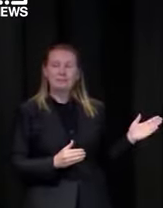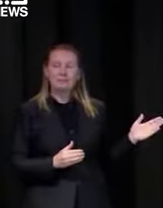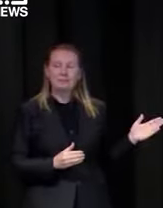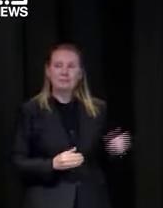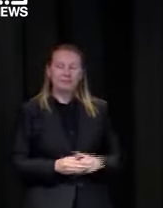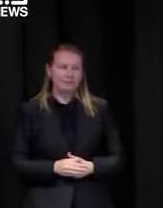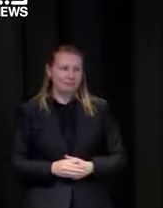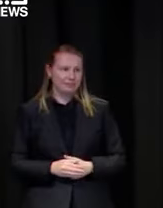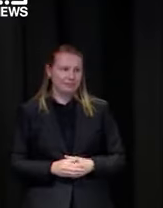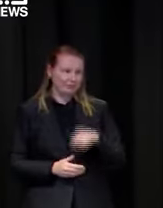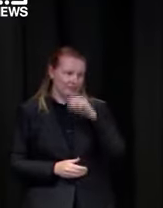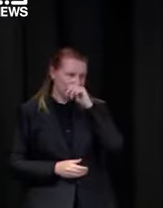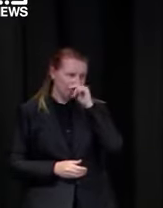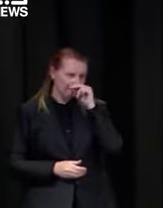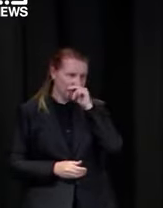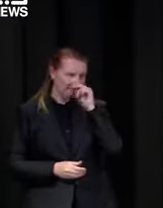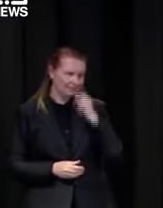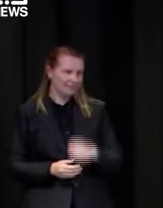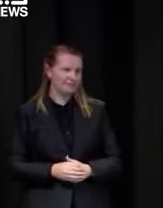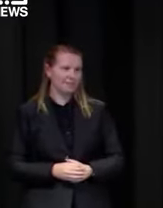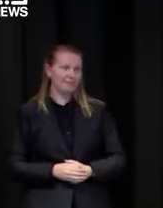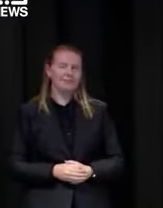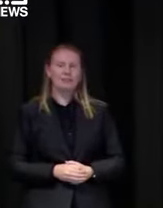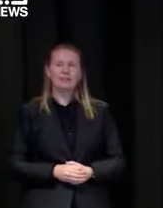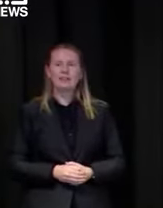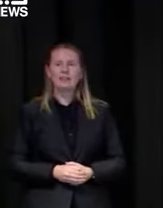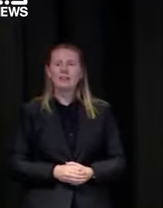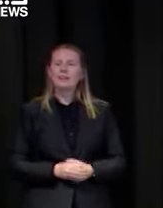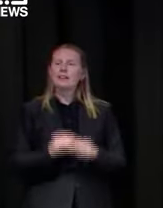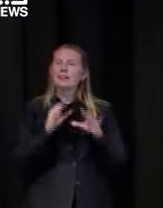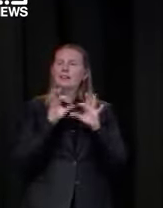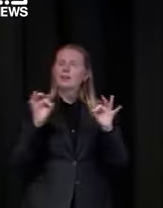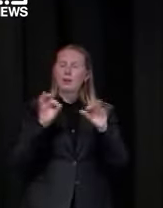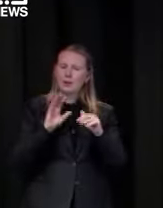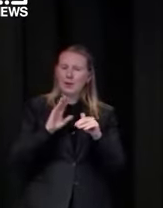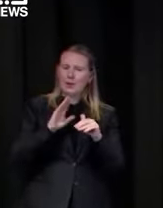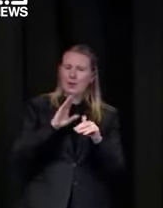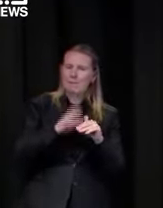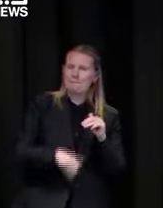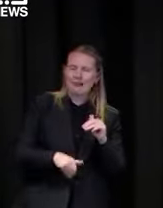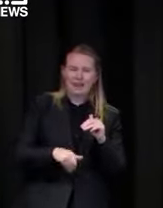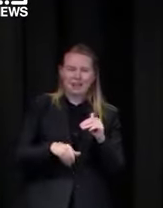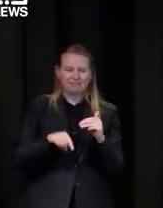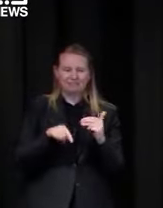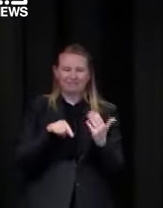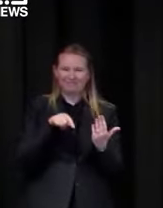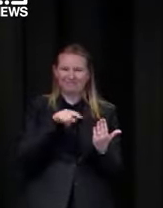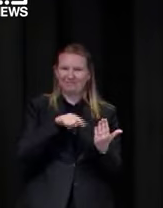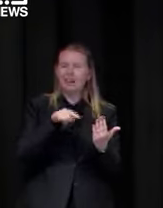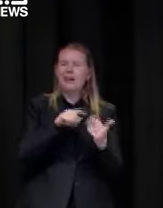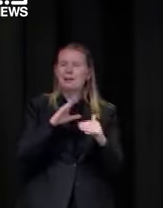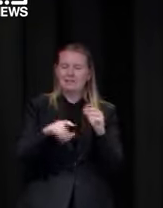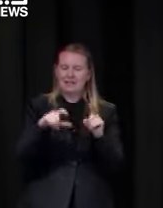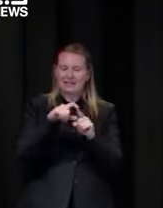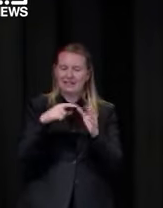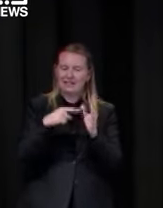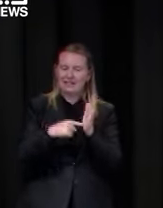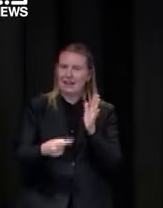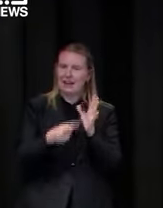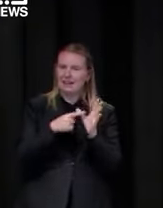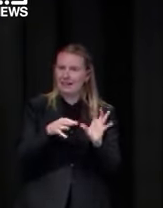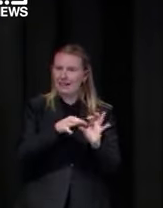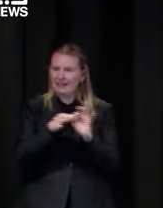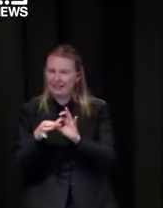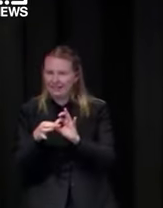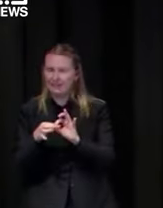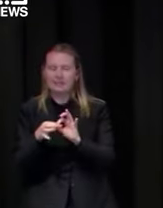different it's not about uh it's not about the front end it's about how you link up data behind the scenes if you like to give you the